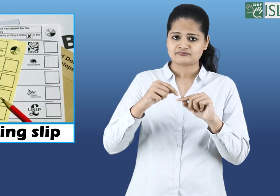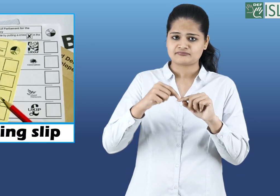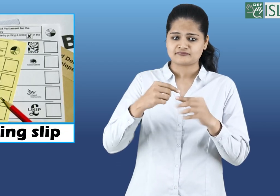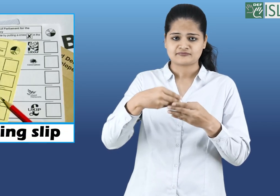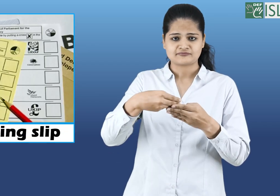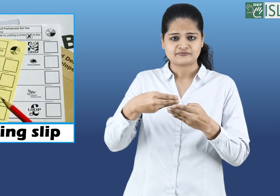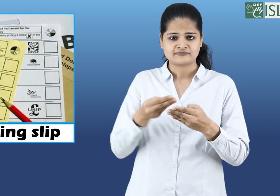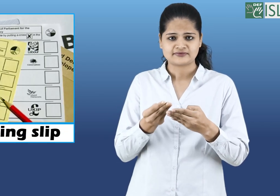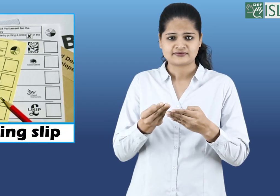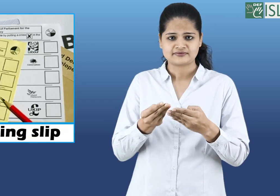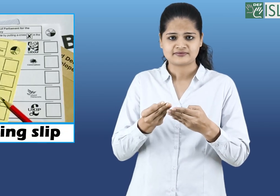Voting Slip